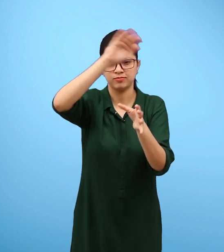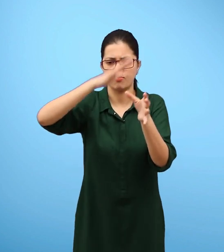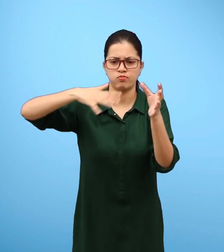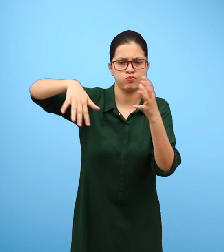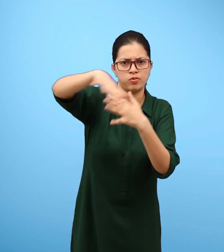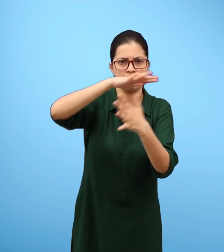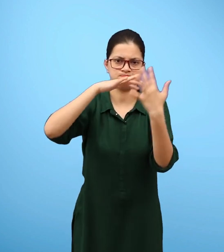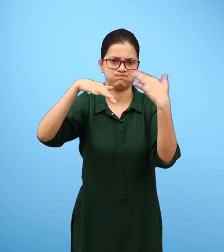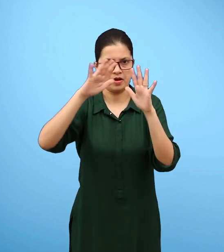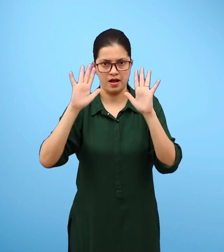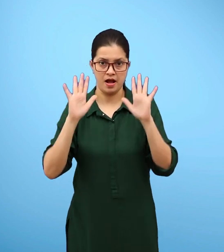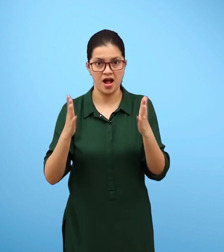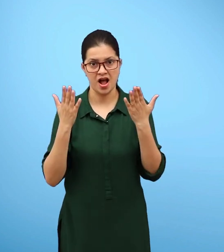organisms are consuming it?